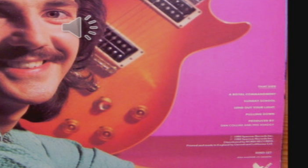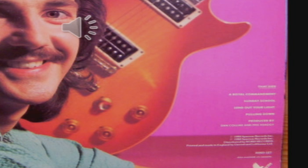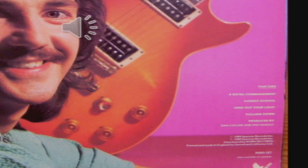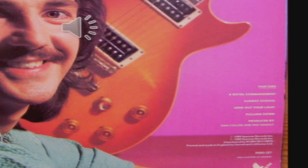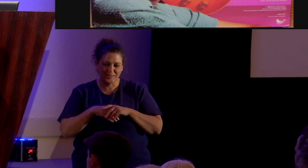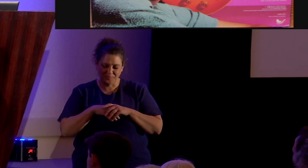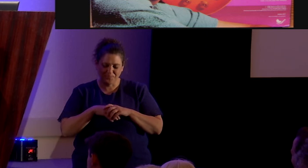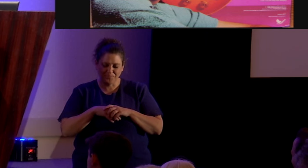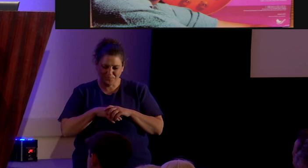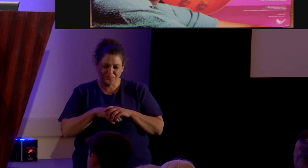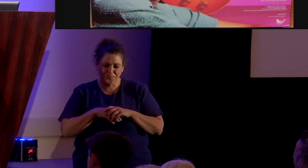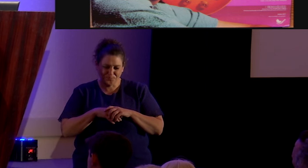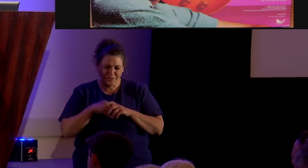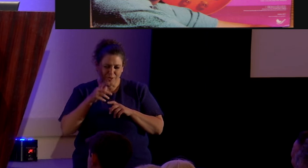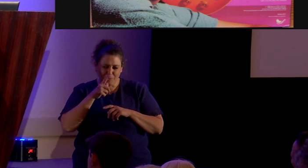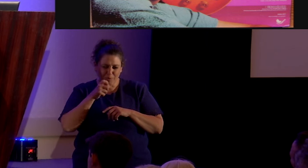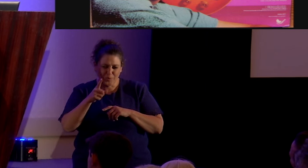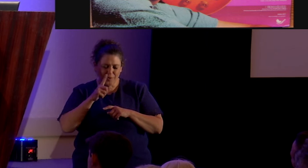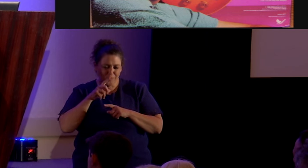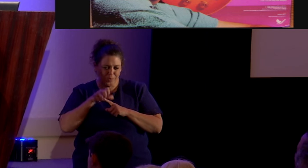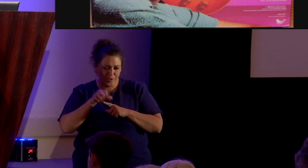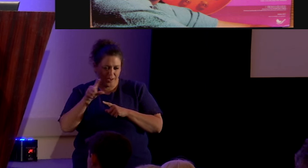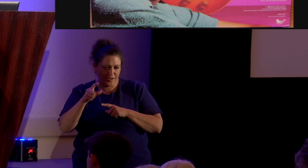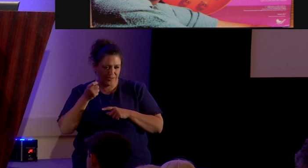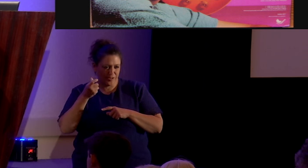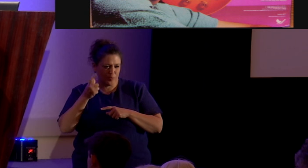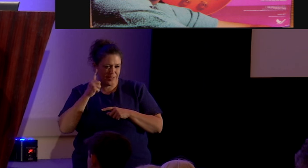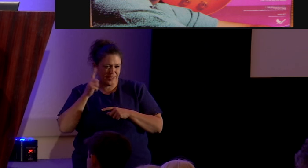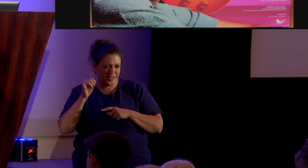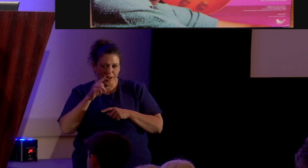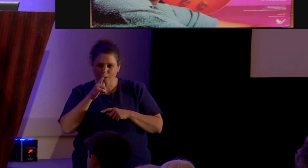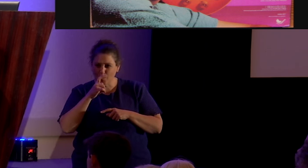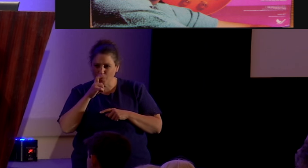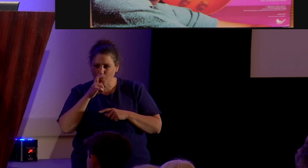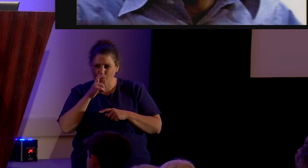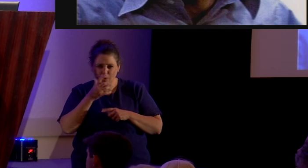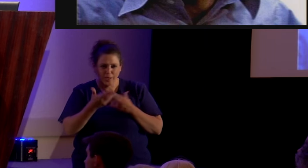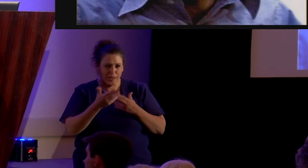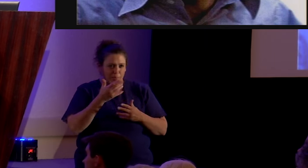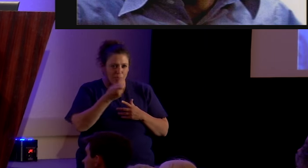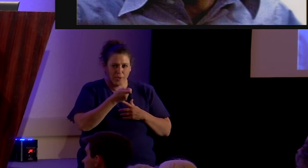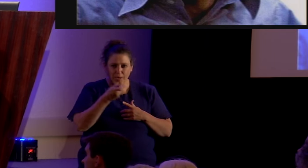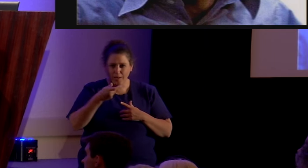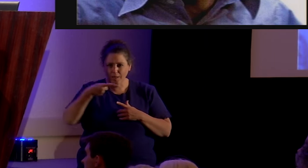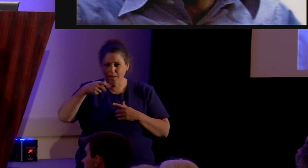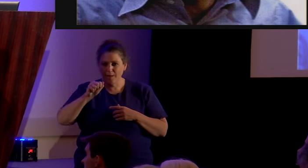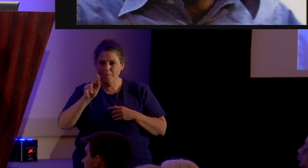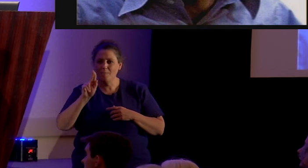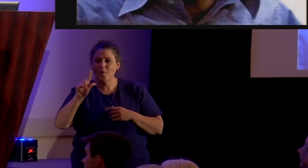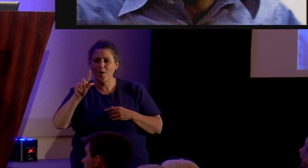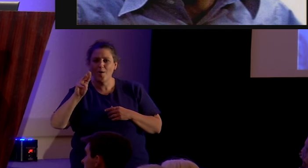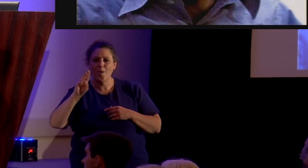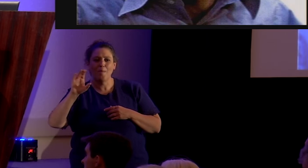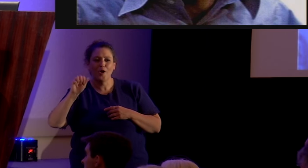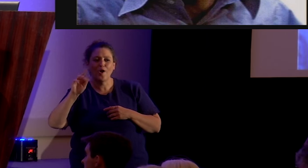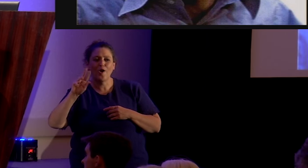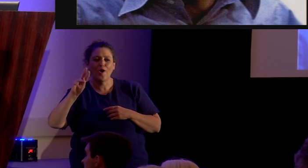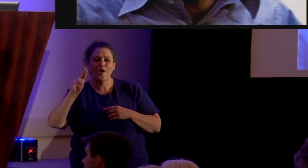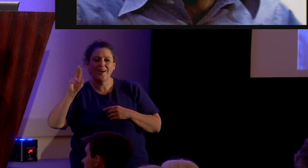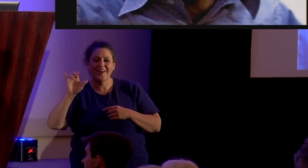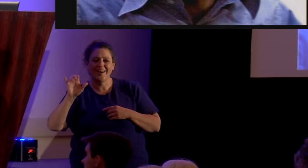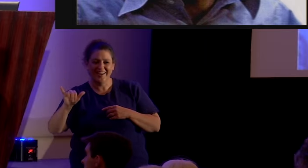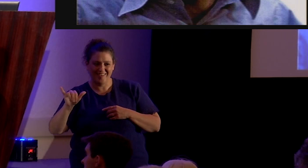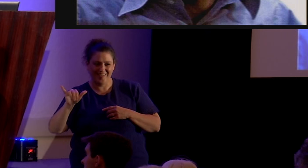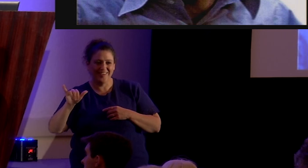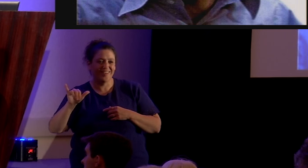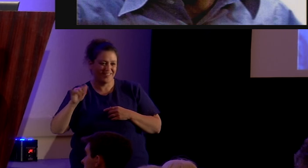who you catching a little vibe of there i don't know maybe just a little paul mccartney right just